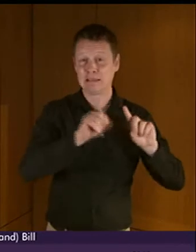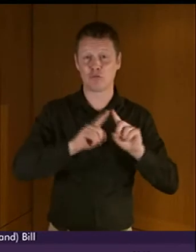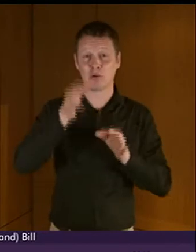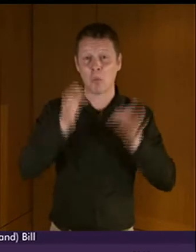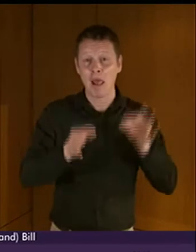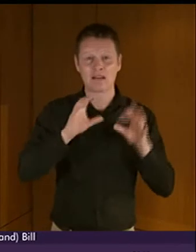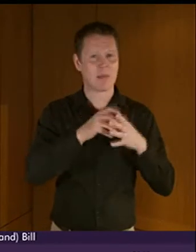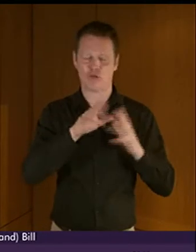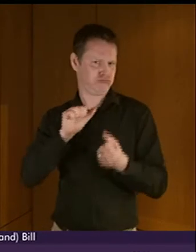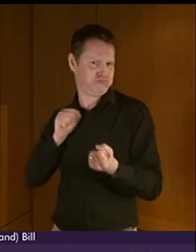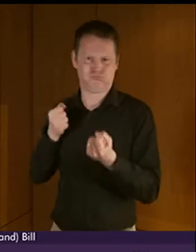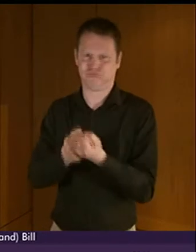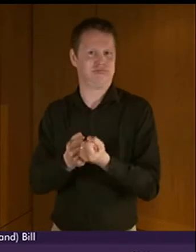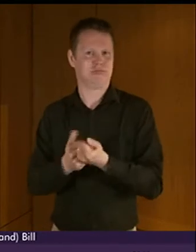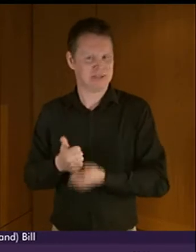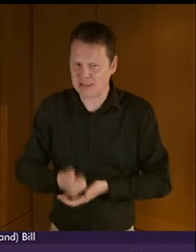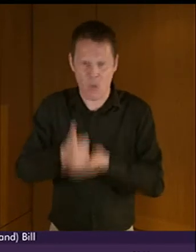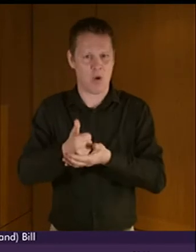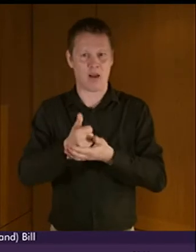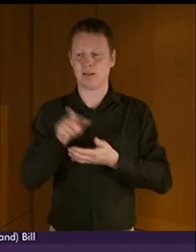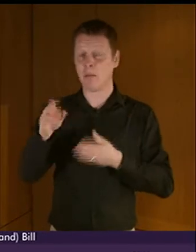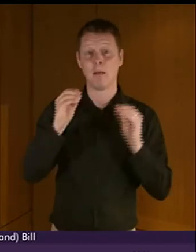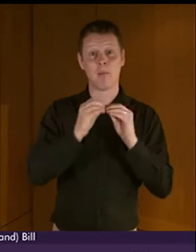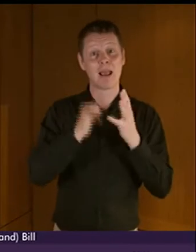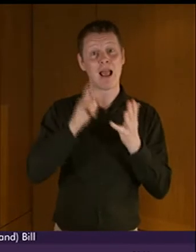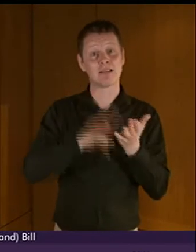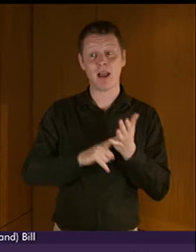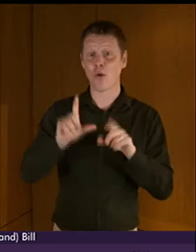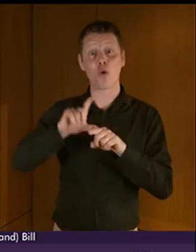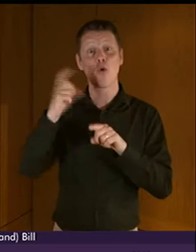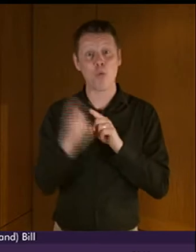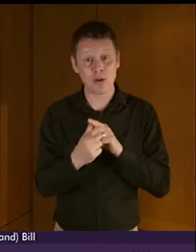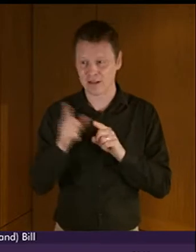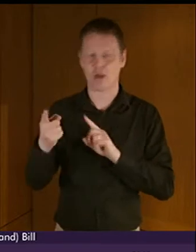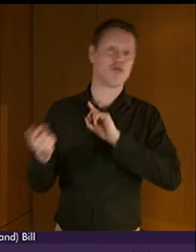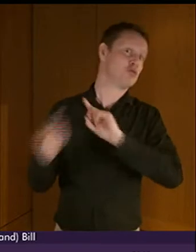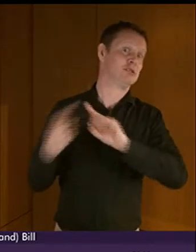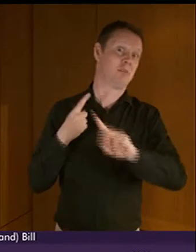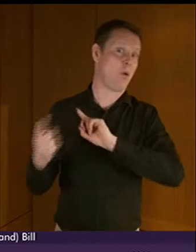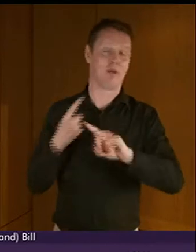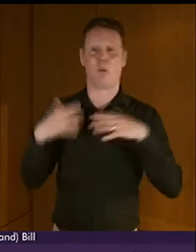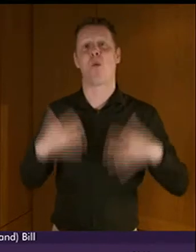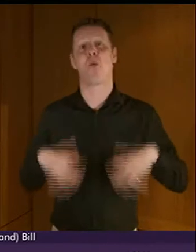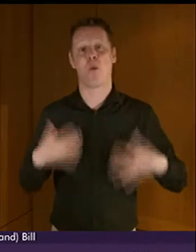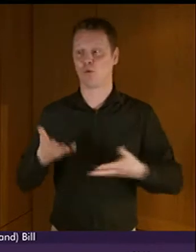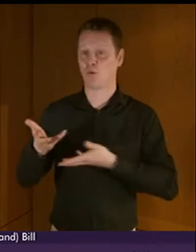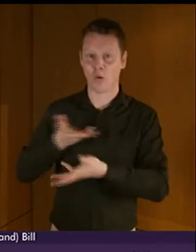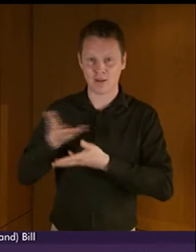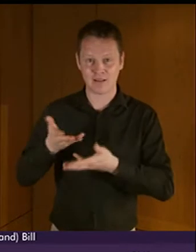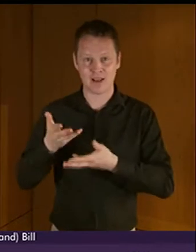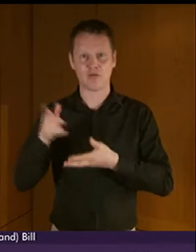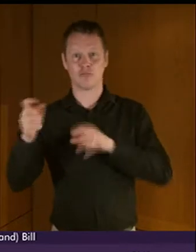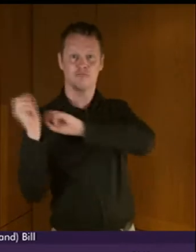and I believe from the BSL community who responded to the consultation and to the Education